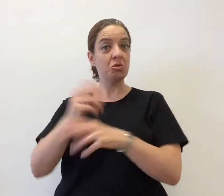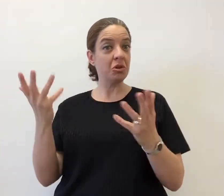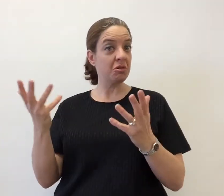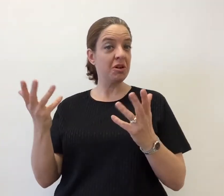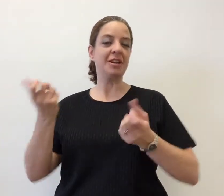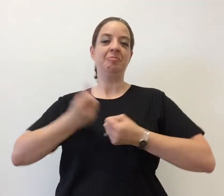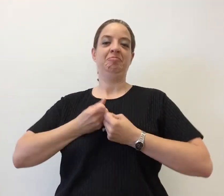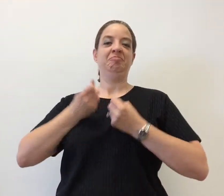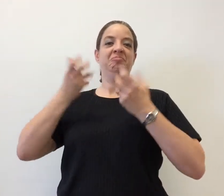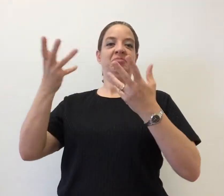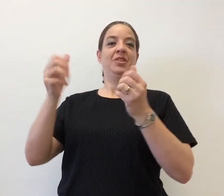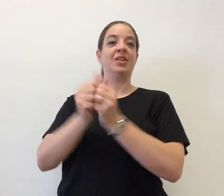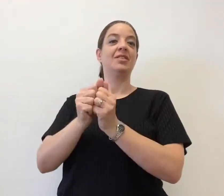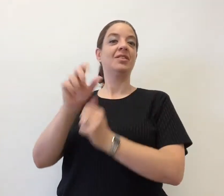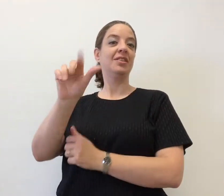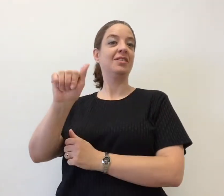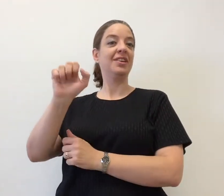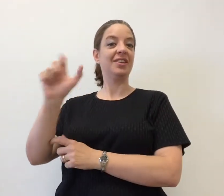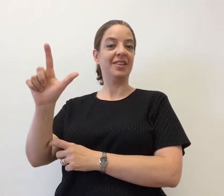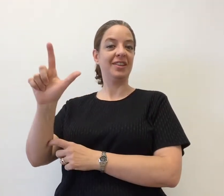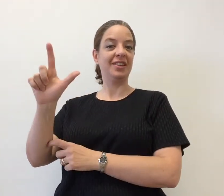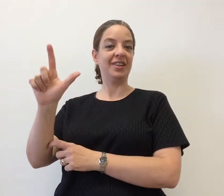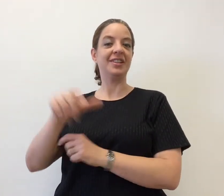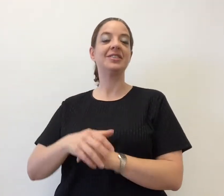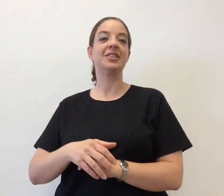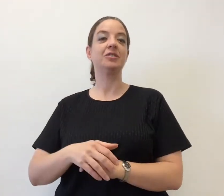Your assignment is going to be to sign it in ASL.